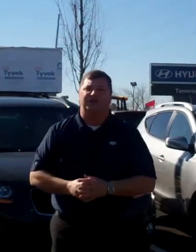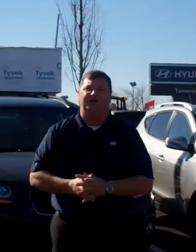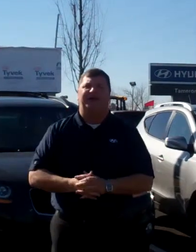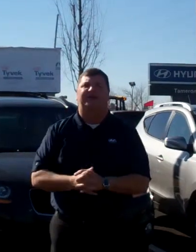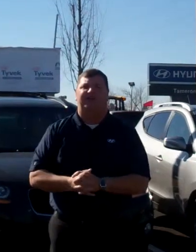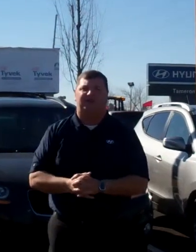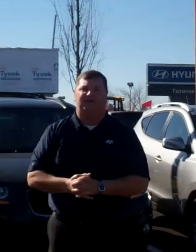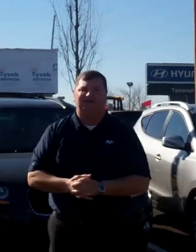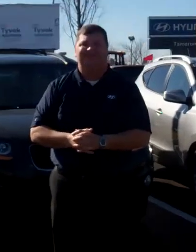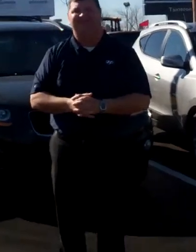showing you that vehicle.